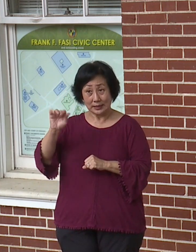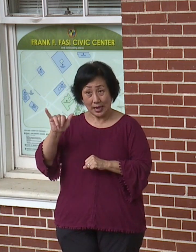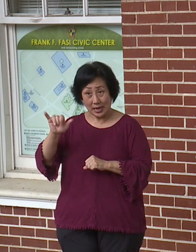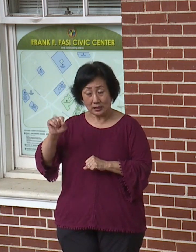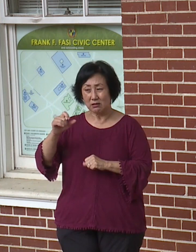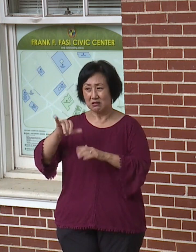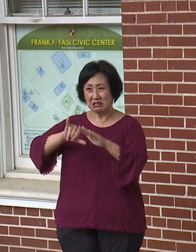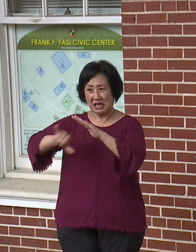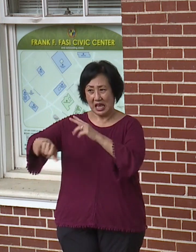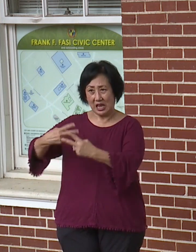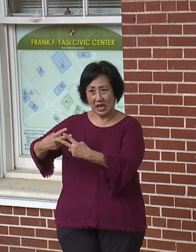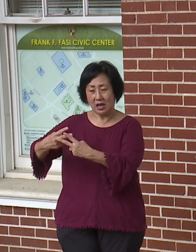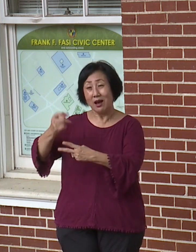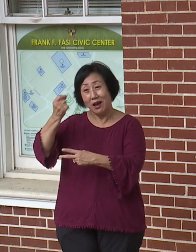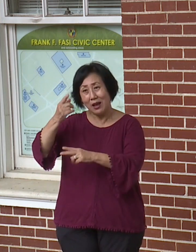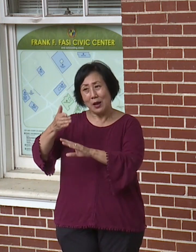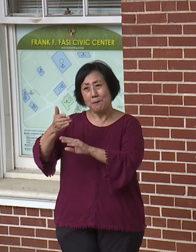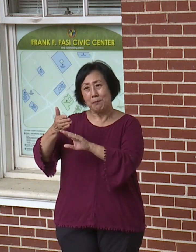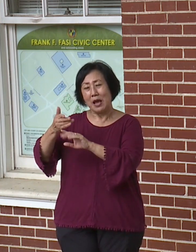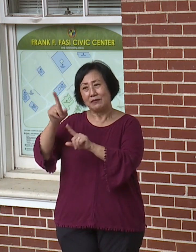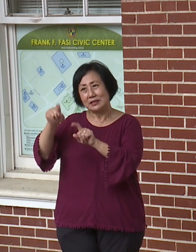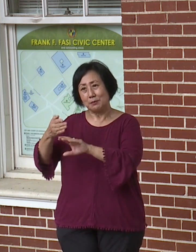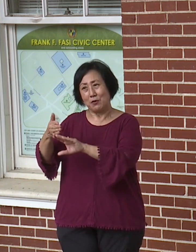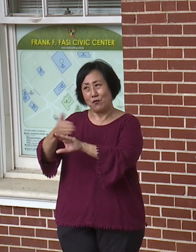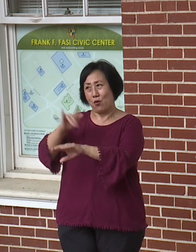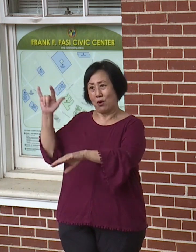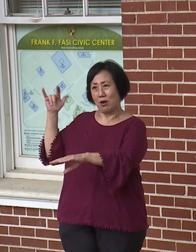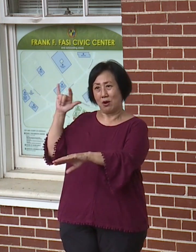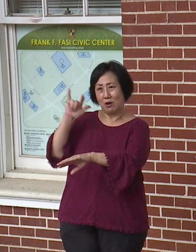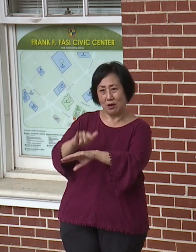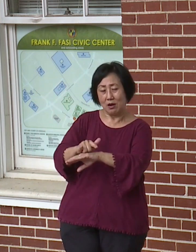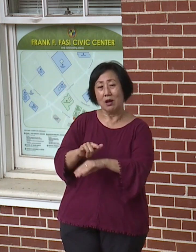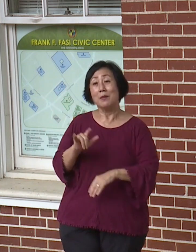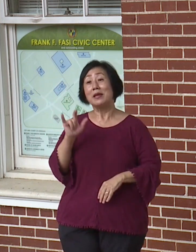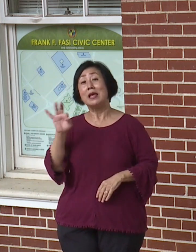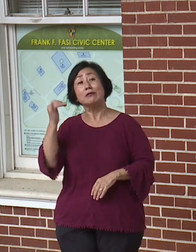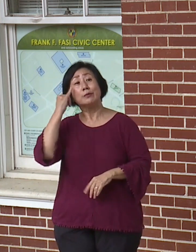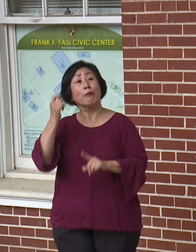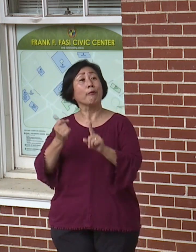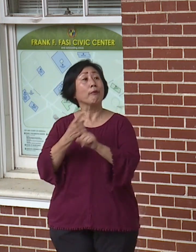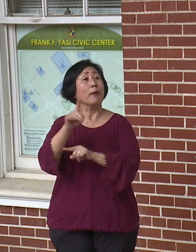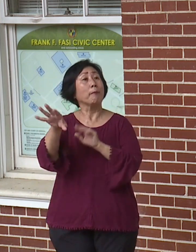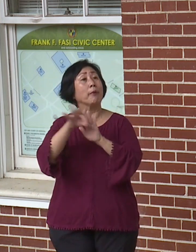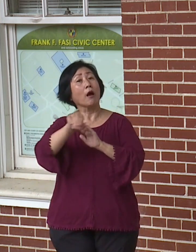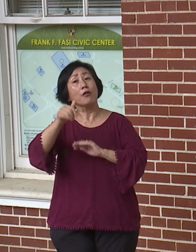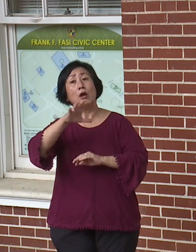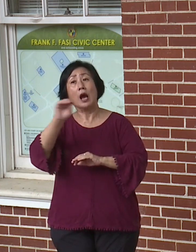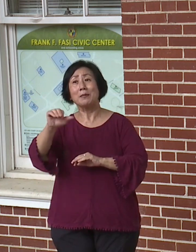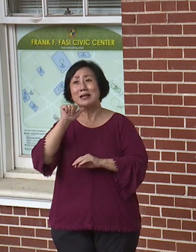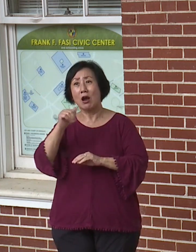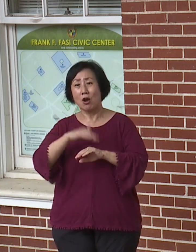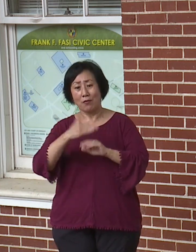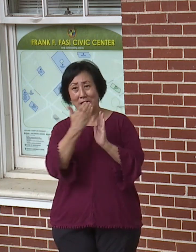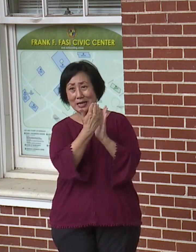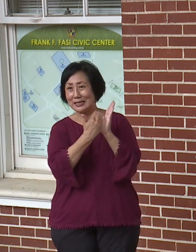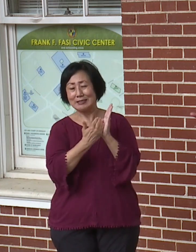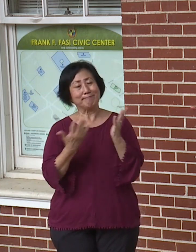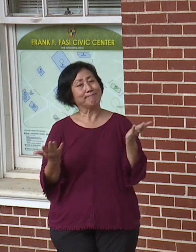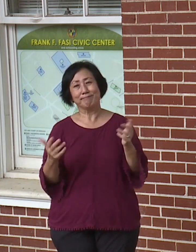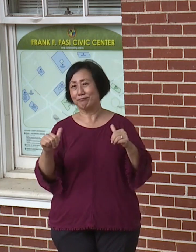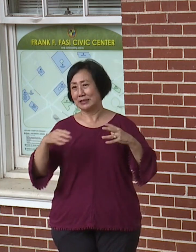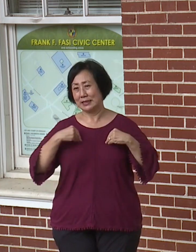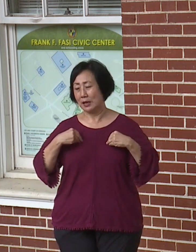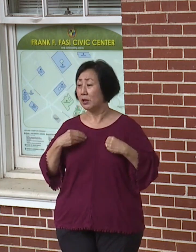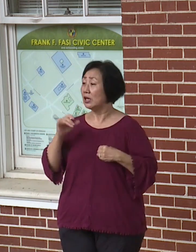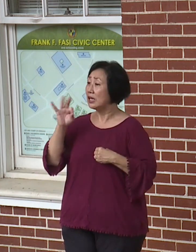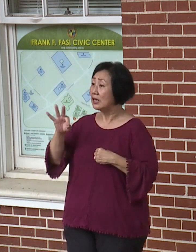pretest. If you don't have such a test or it's not from a trusted partner or you didn't get your result back because it